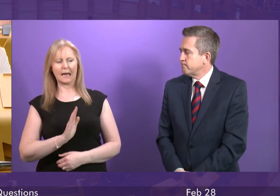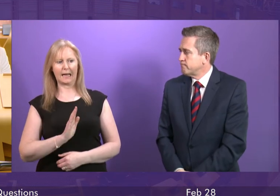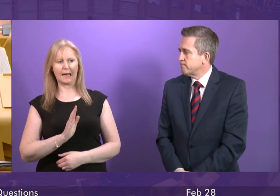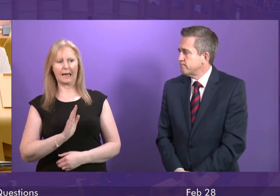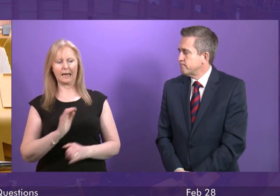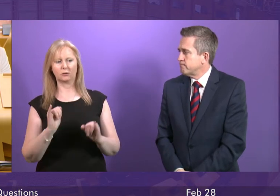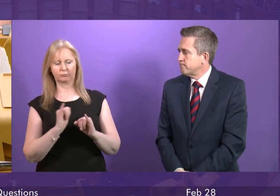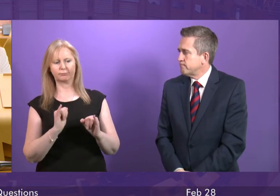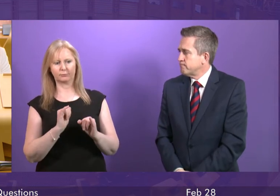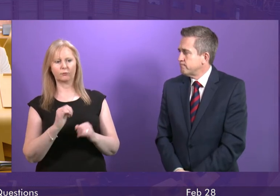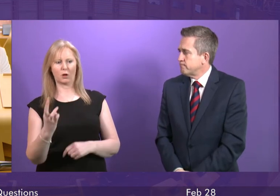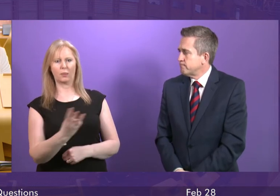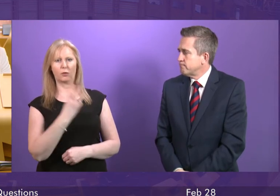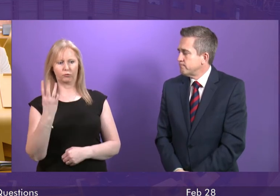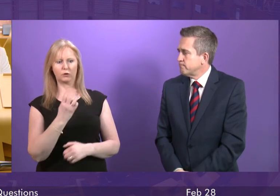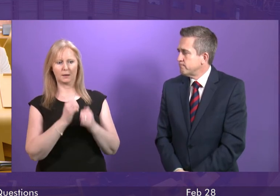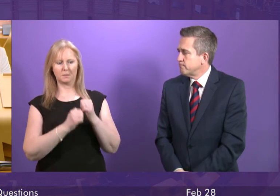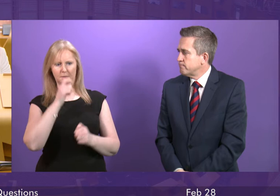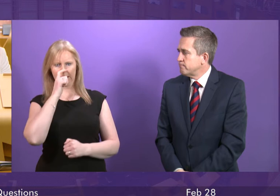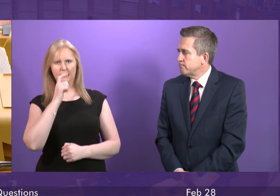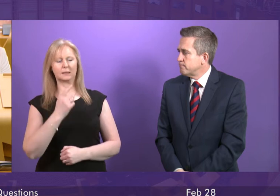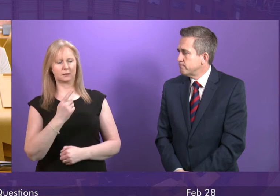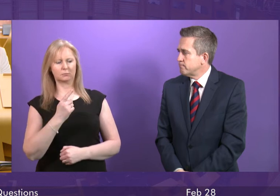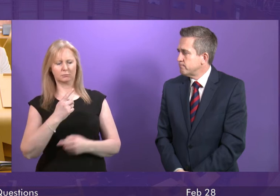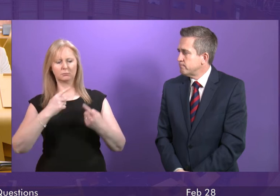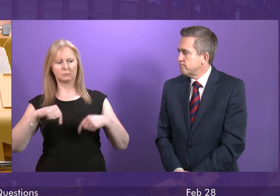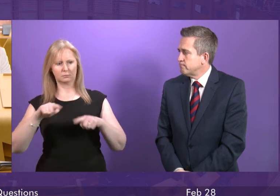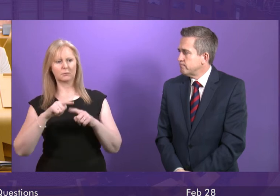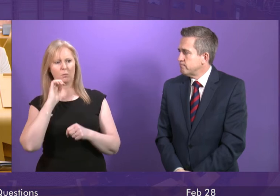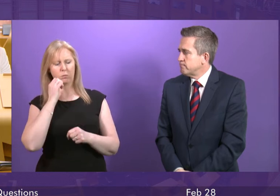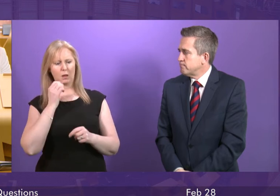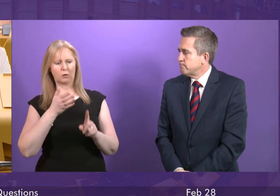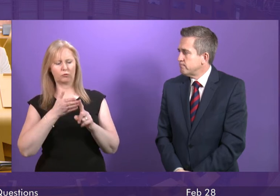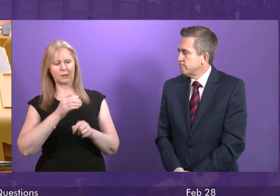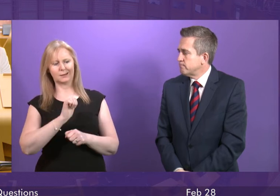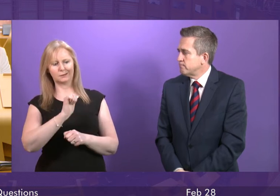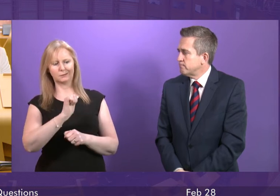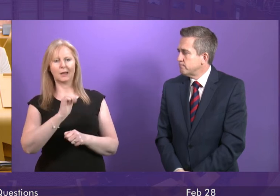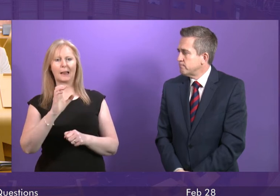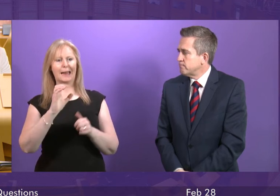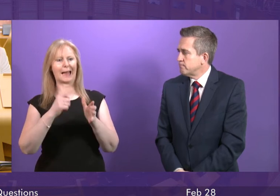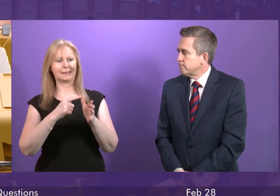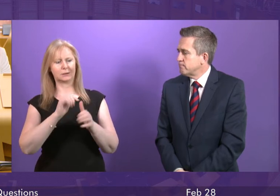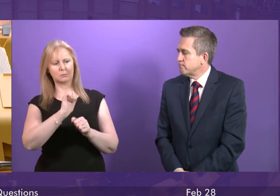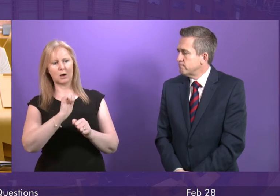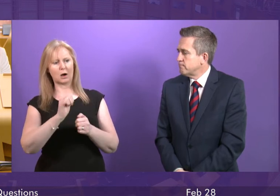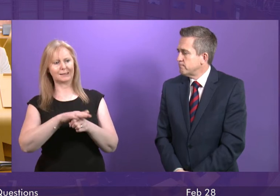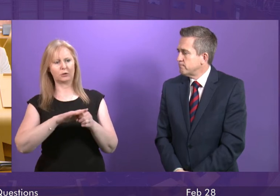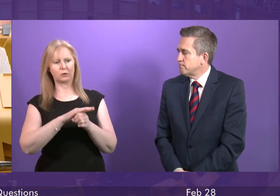for all three siblings. I know everyone here will recognise the circumstances that Clare Adamson has shared with us. I know from